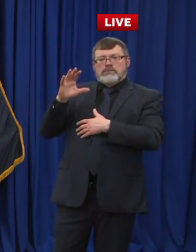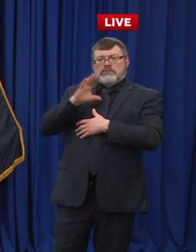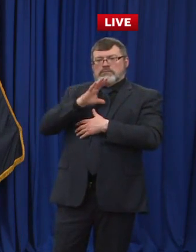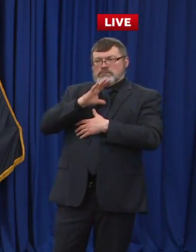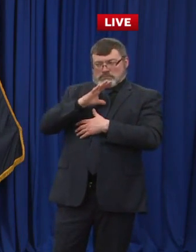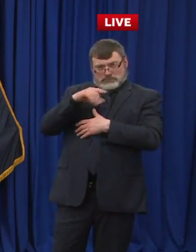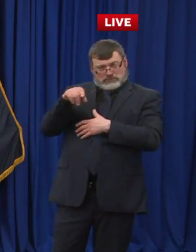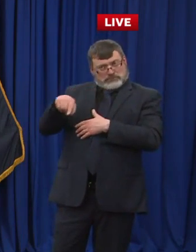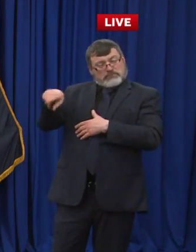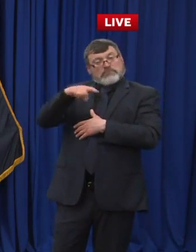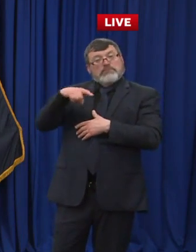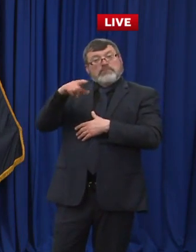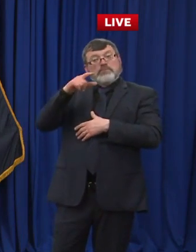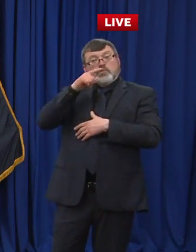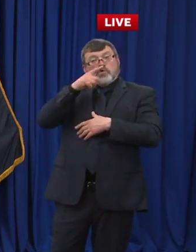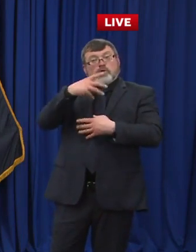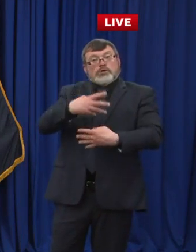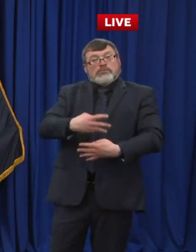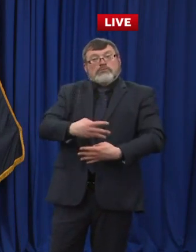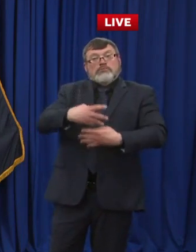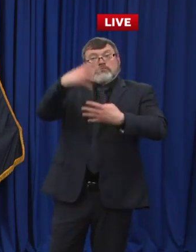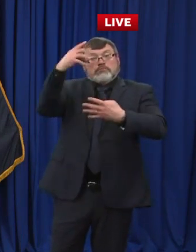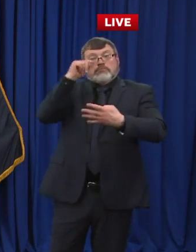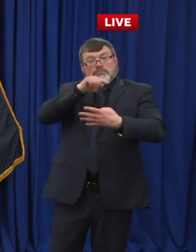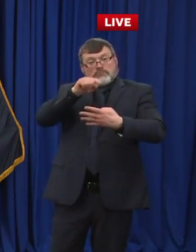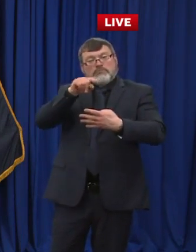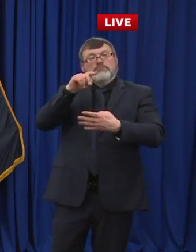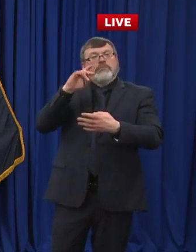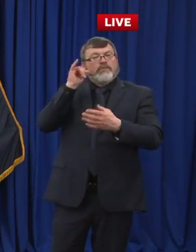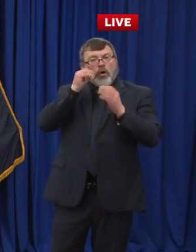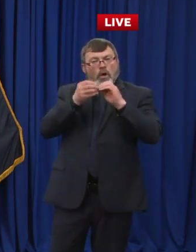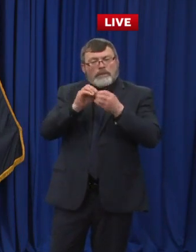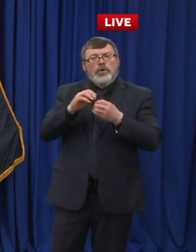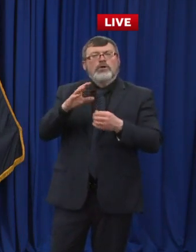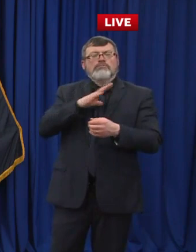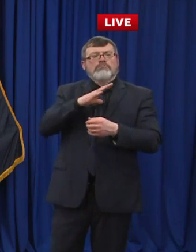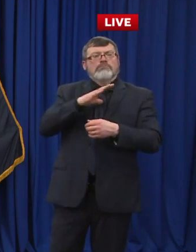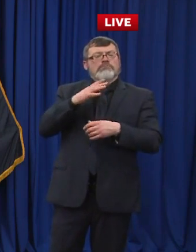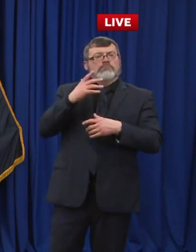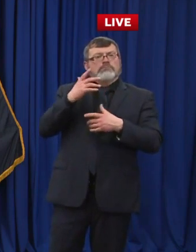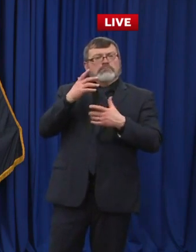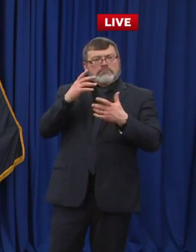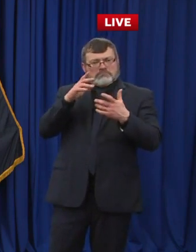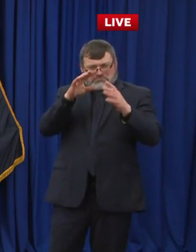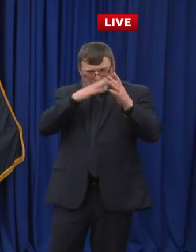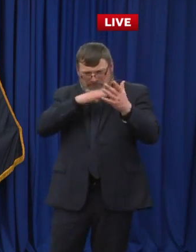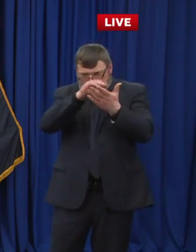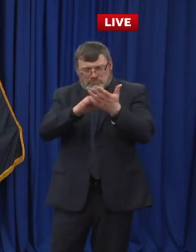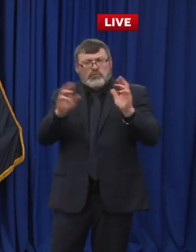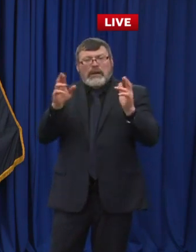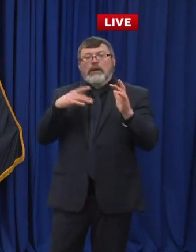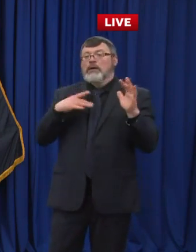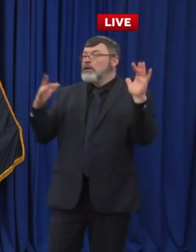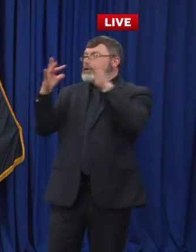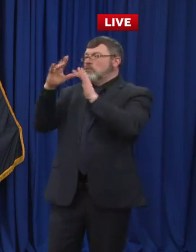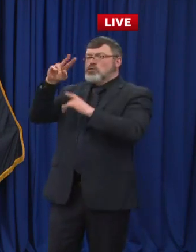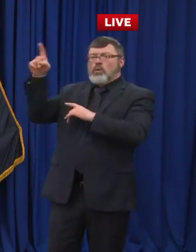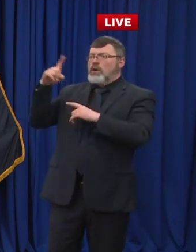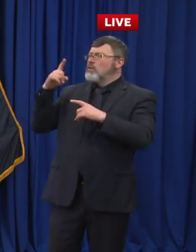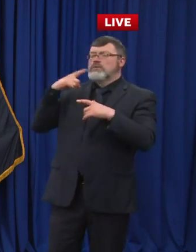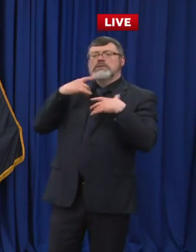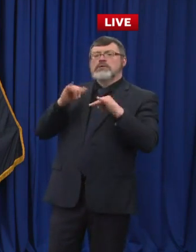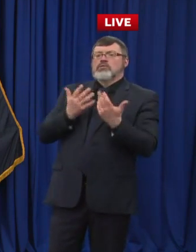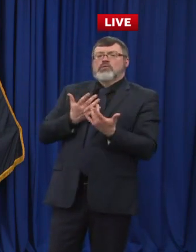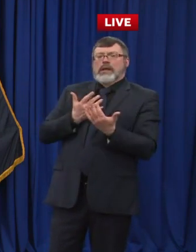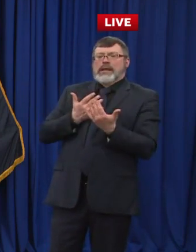to wait. So I mean, I guess we have one case in particular where somebody's hit this wall and they just don't know where to turn. Gee, I mean, let us know. I mean, listen, again, one of the